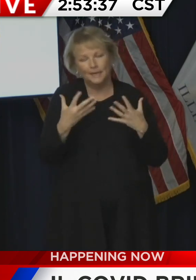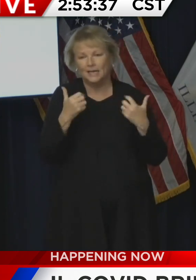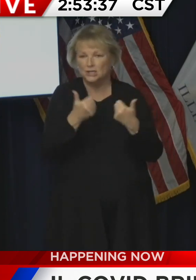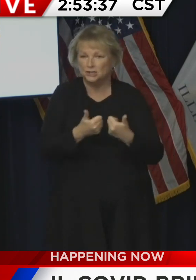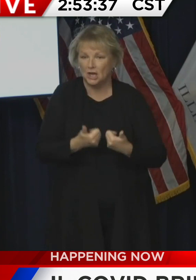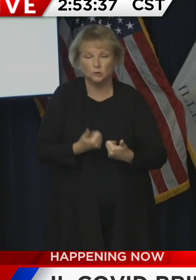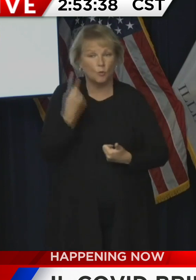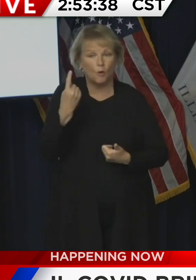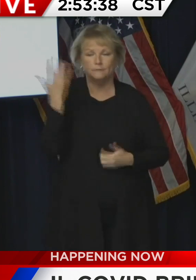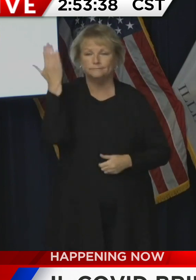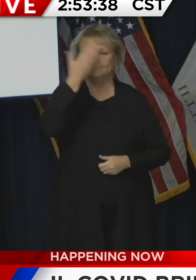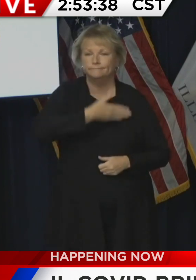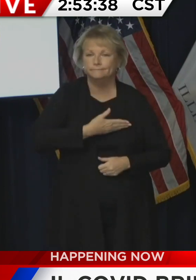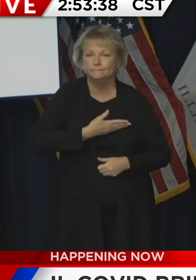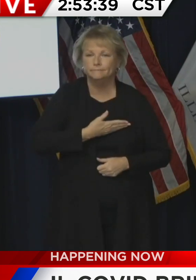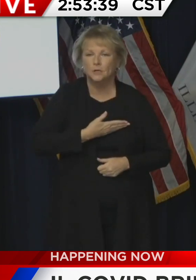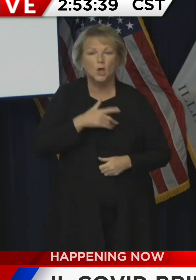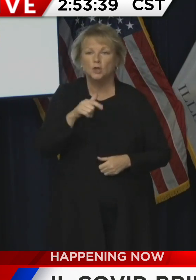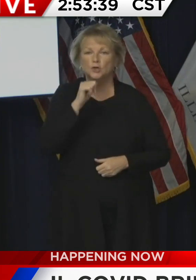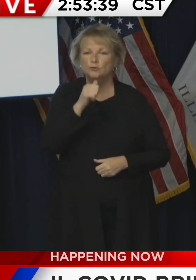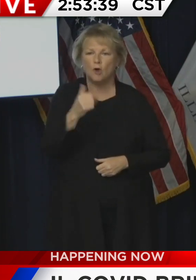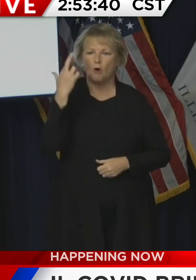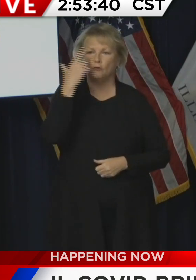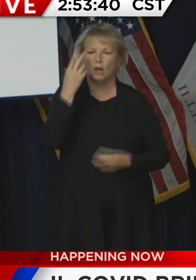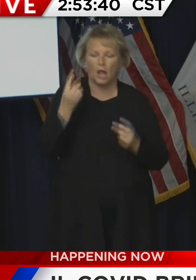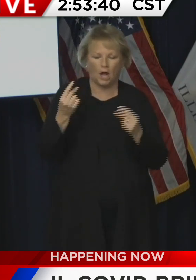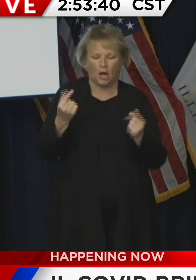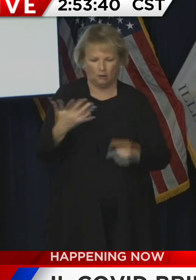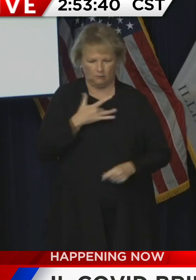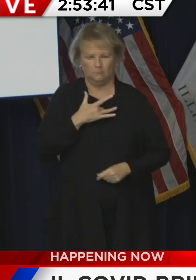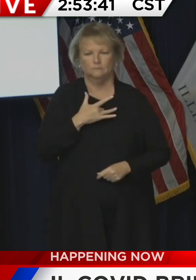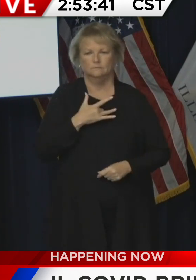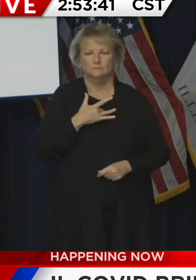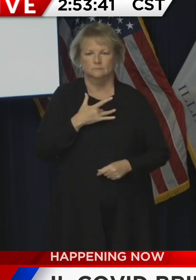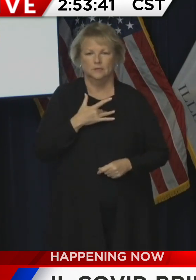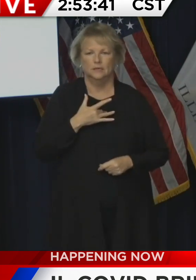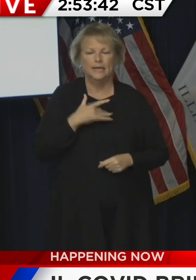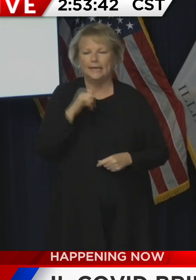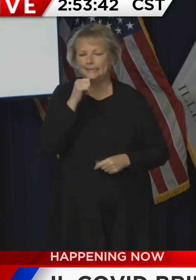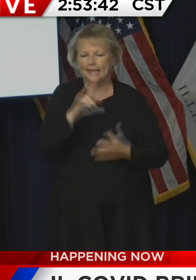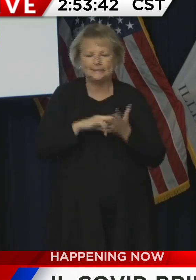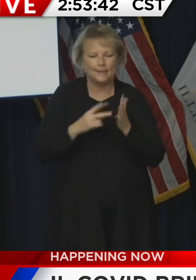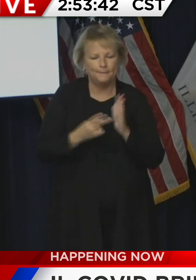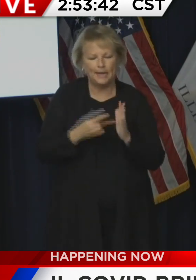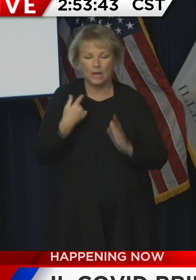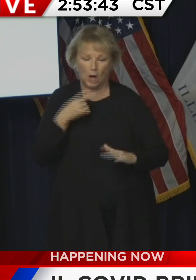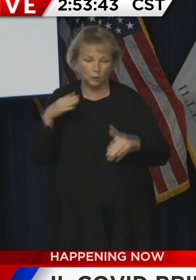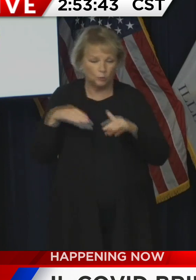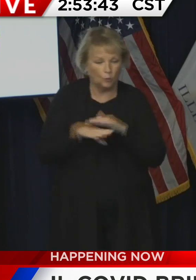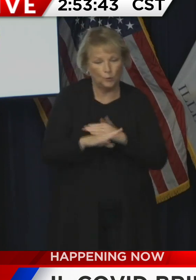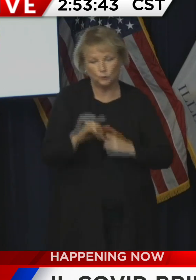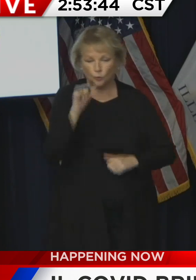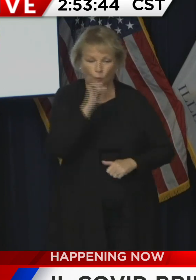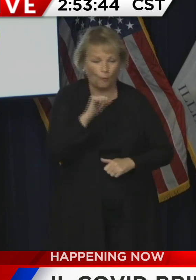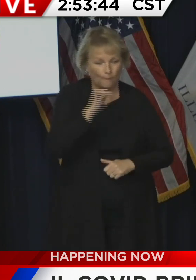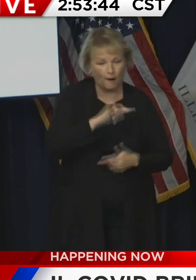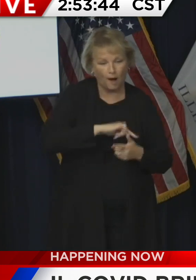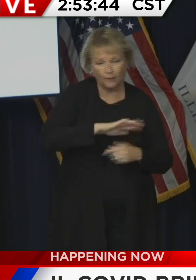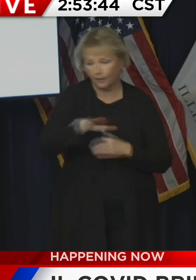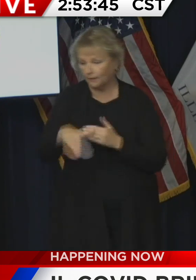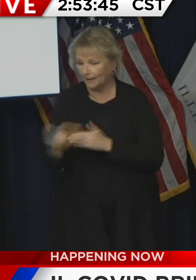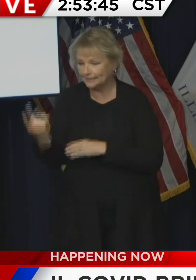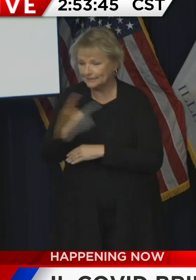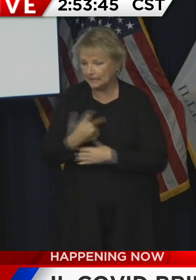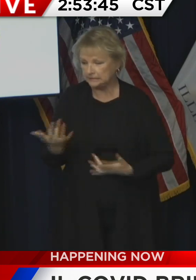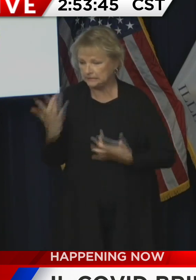visible to anybody and it doesn't occur to you right away. In other words, it's not that you'll show up at a bar or restaurant one day and the next day you're